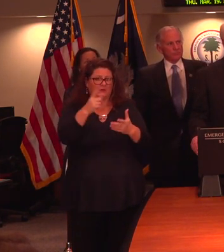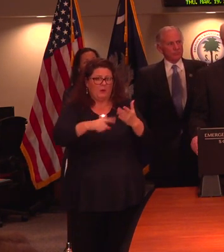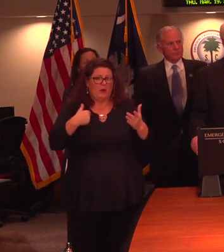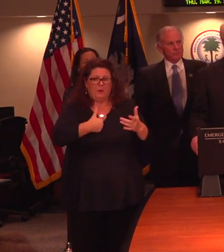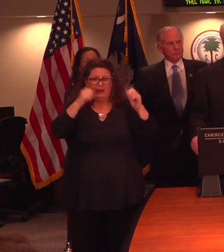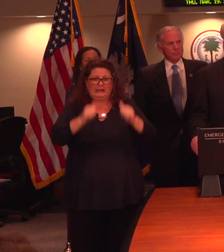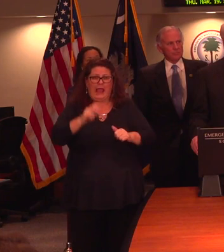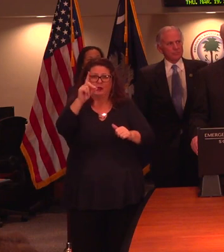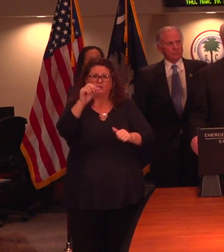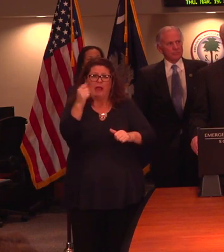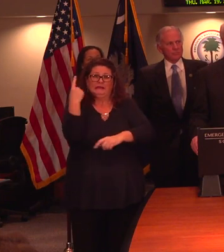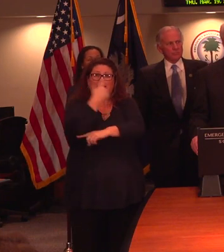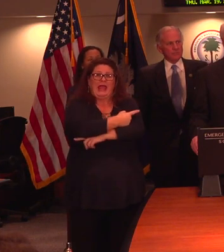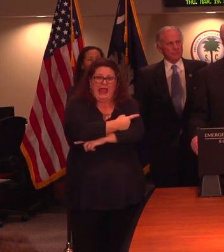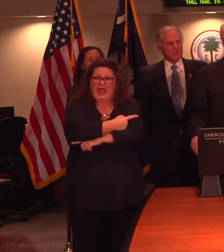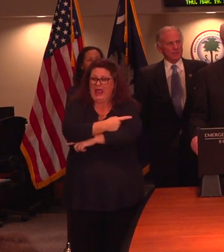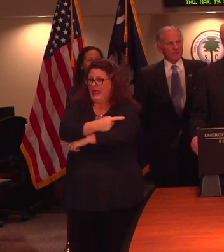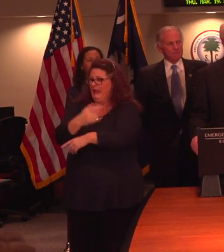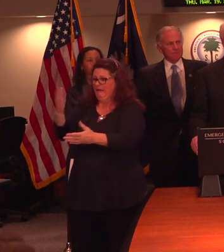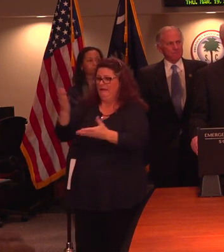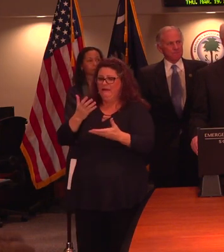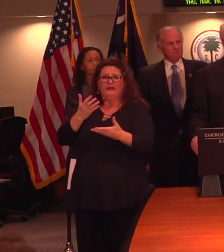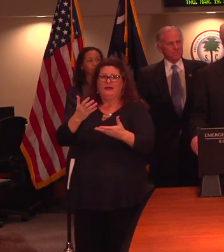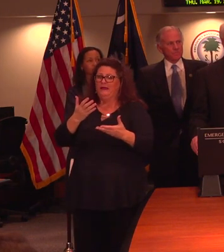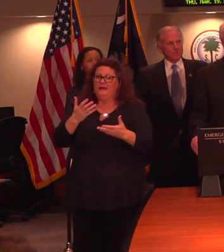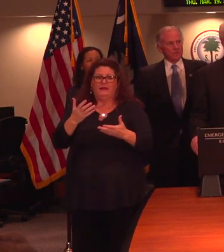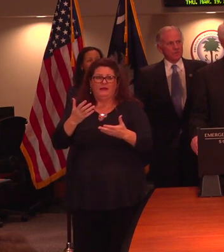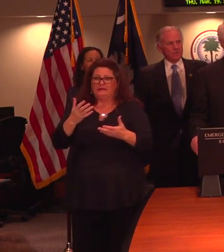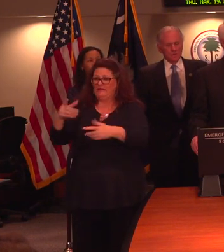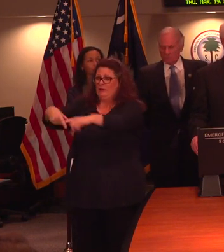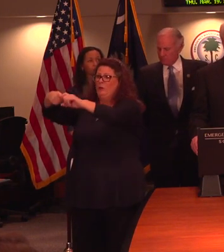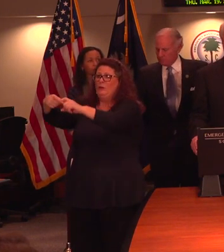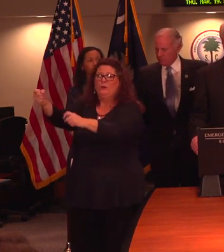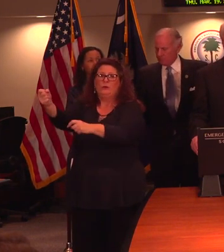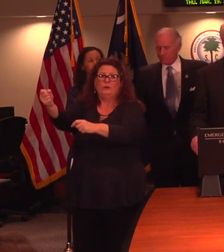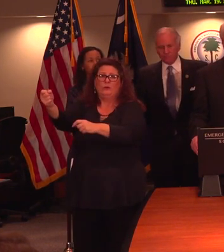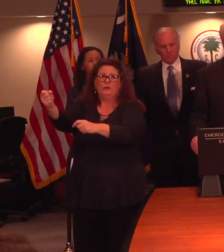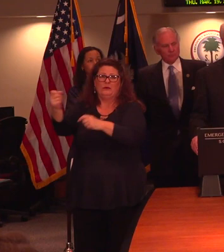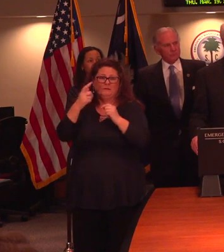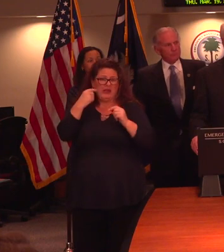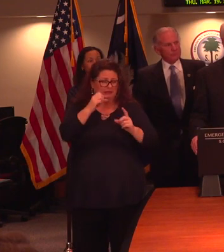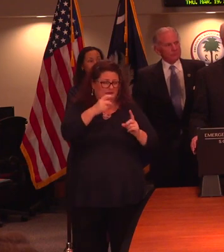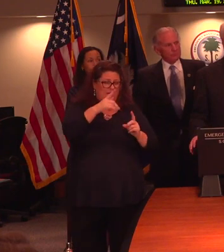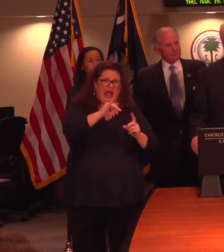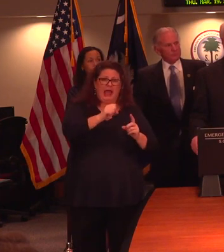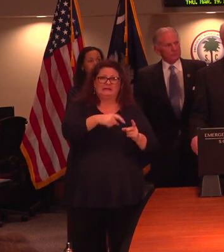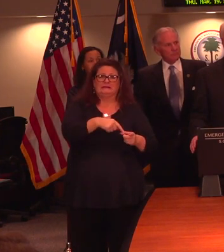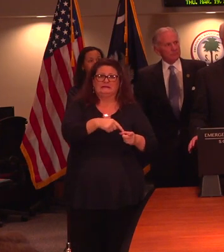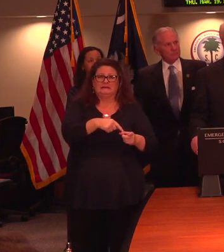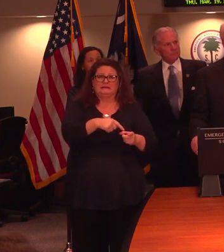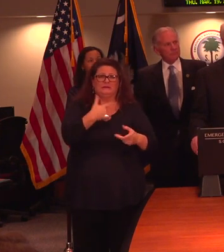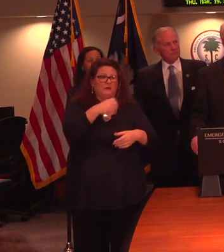in a day as we're getting. We're not limited by our volume. We're limited by the supplies, and we're working with the